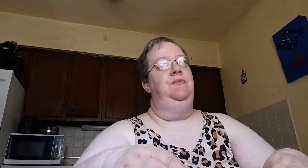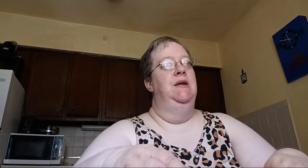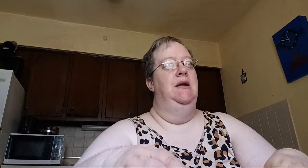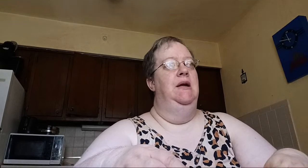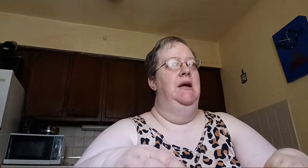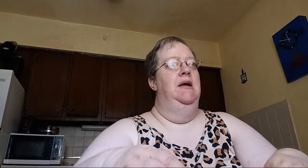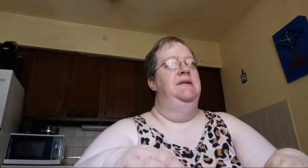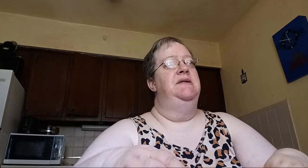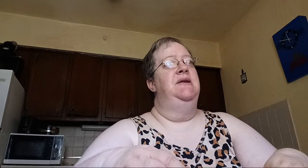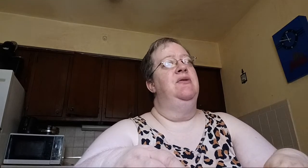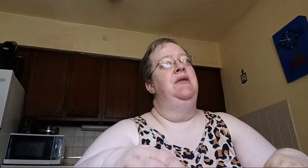It says here,